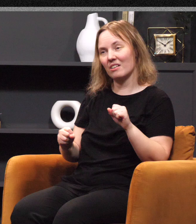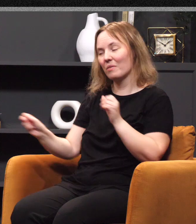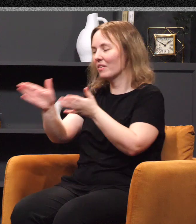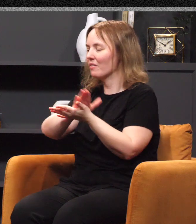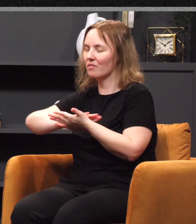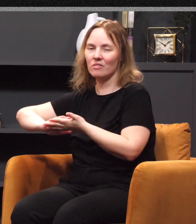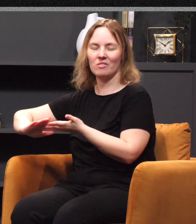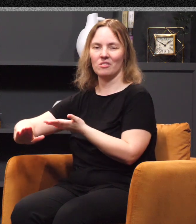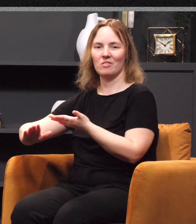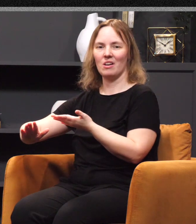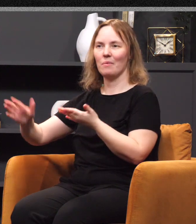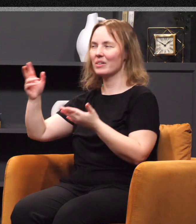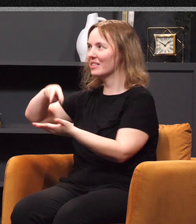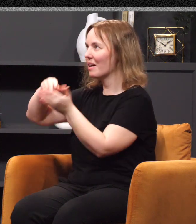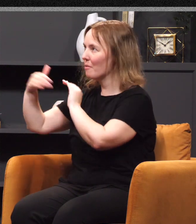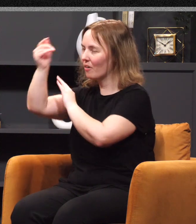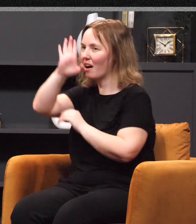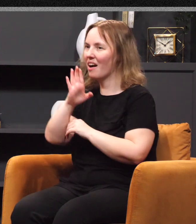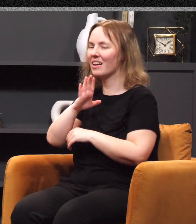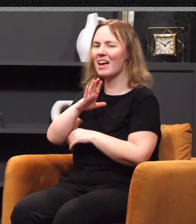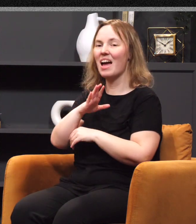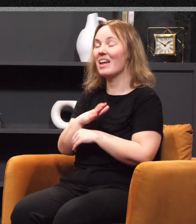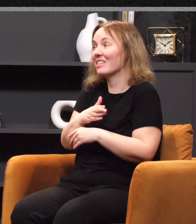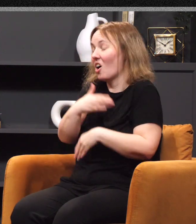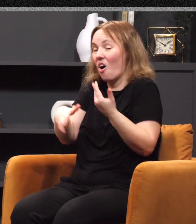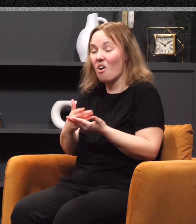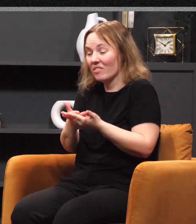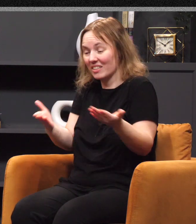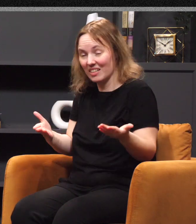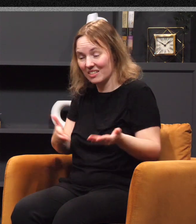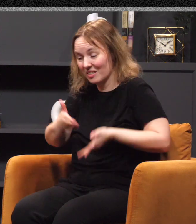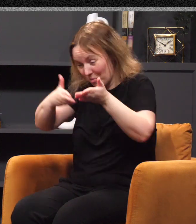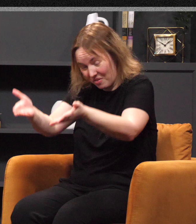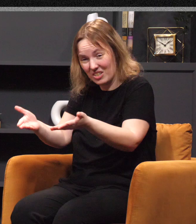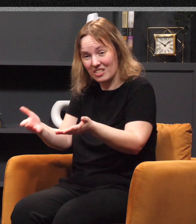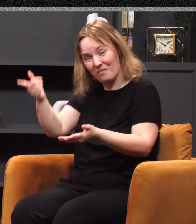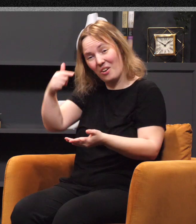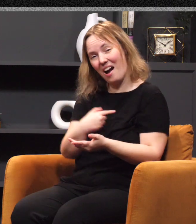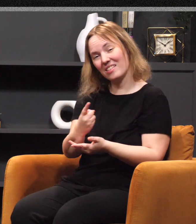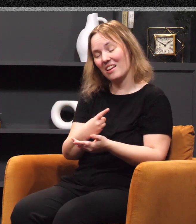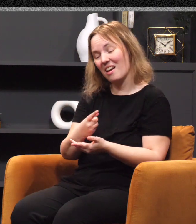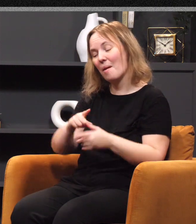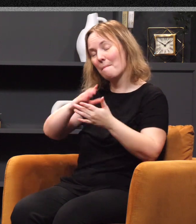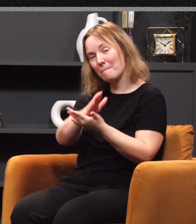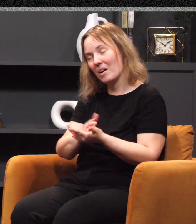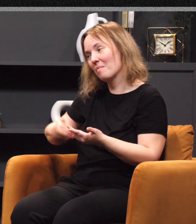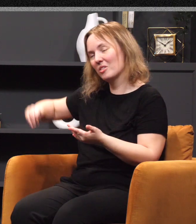clean slate. And now we stand before God and He says, I've got all these provisions for you. And part of maturity is learning how to